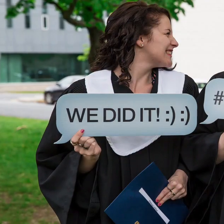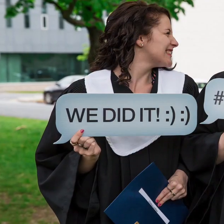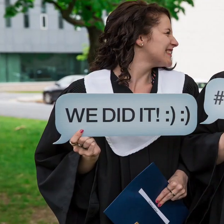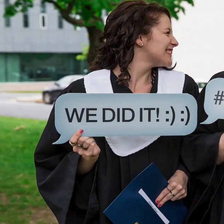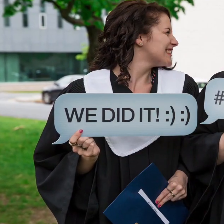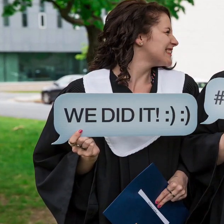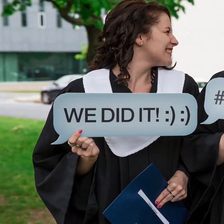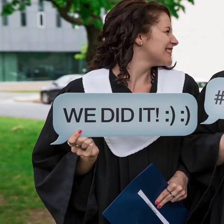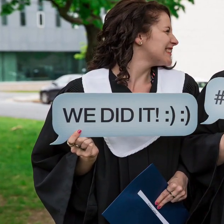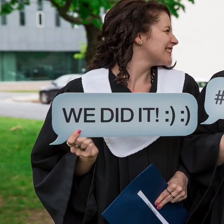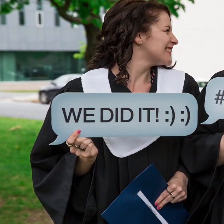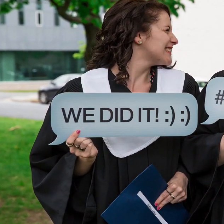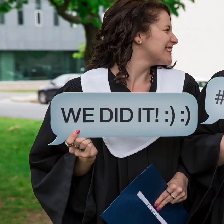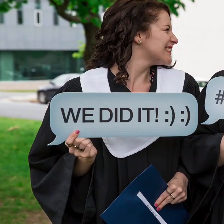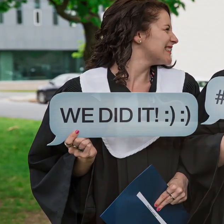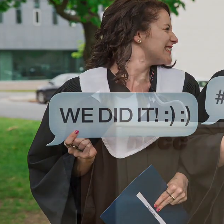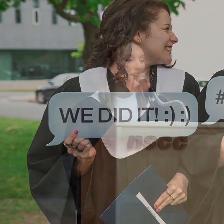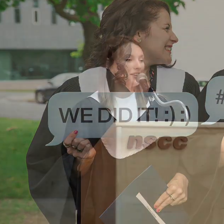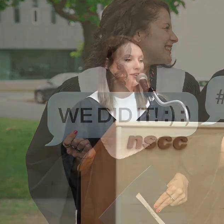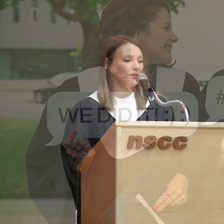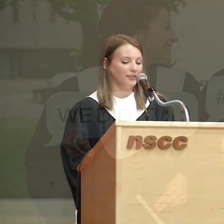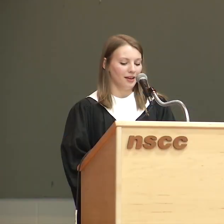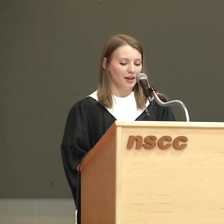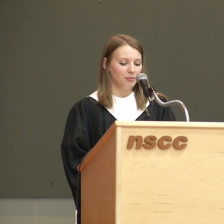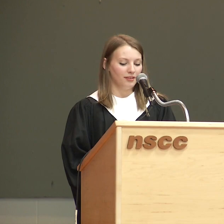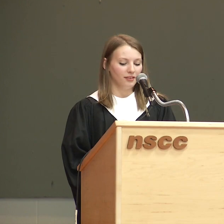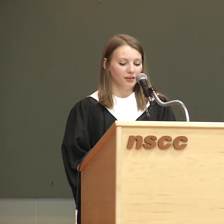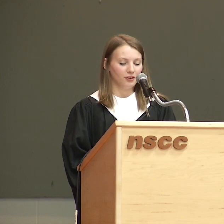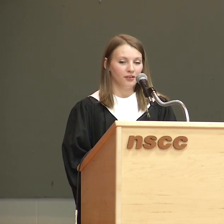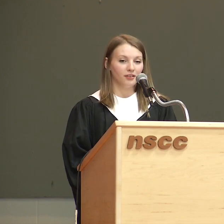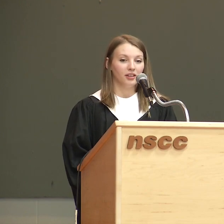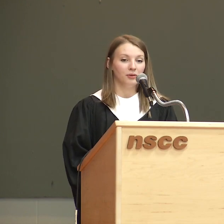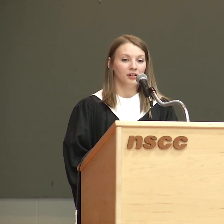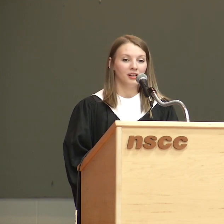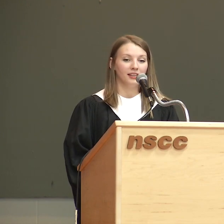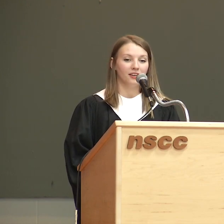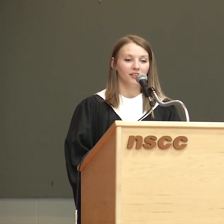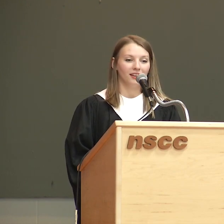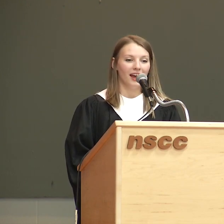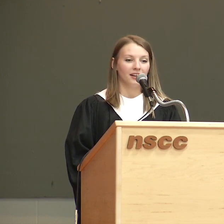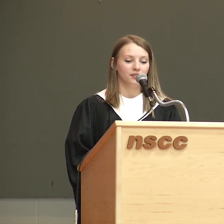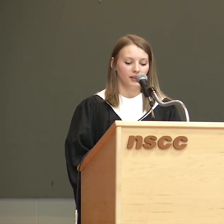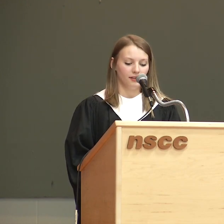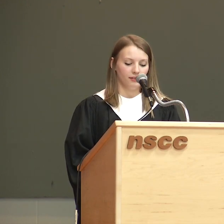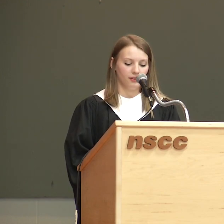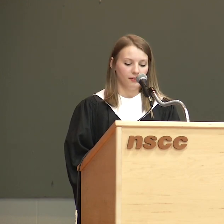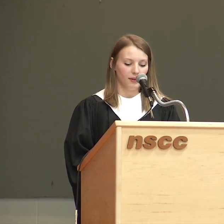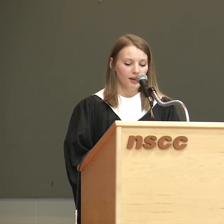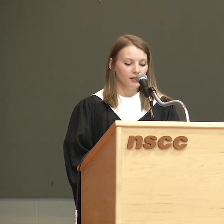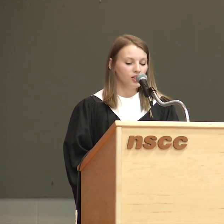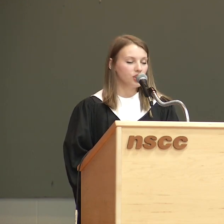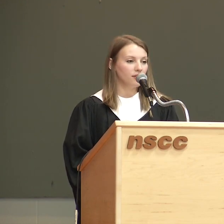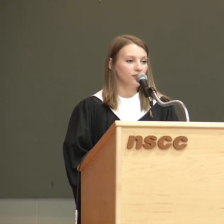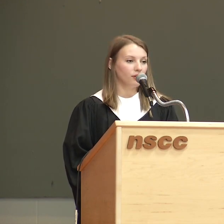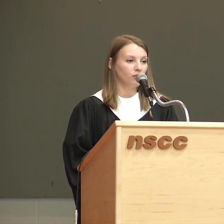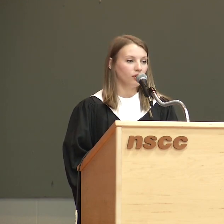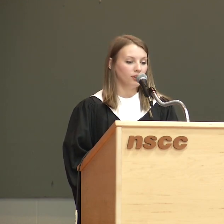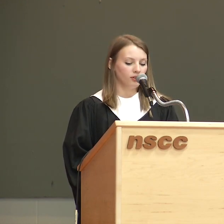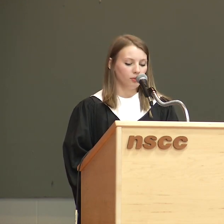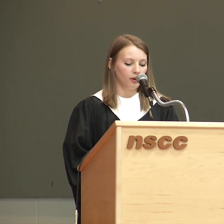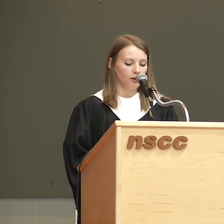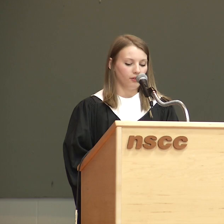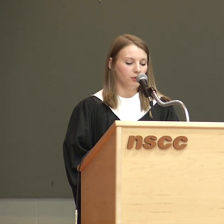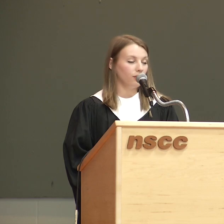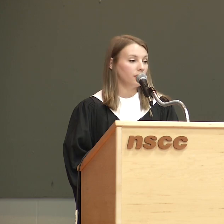The class of 2015 hosts future CEOs, business owners, community leaders and activists. This shift from